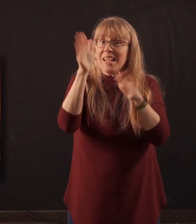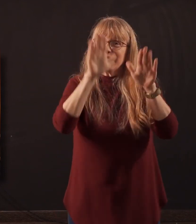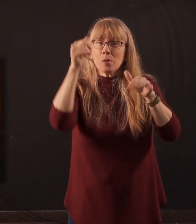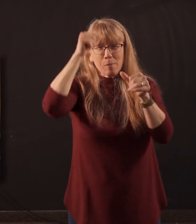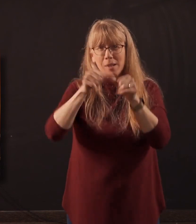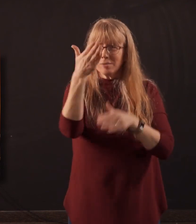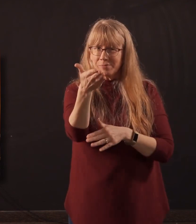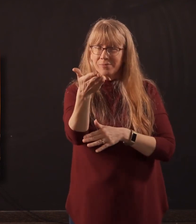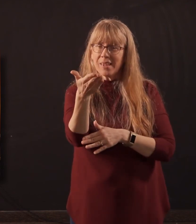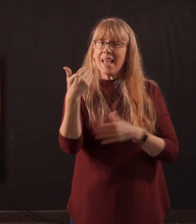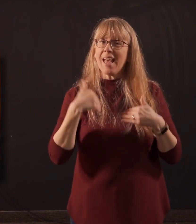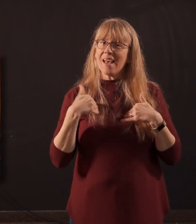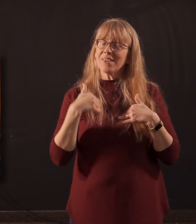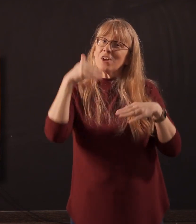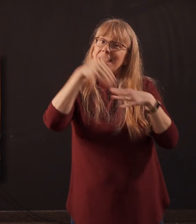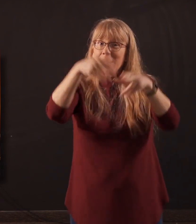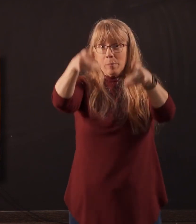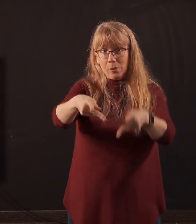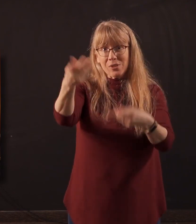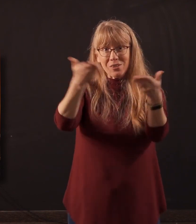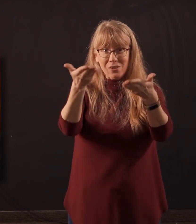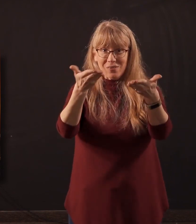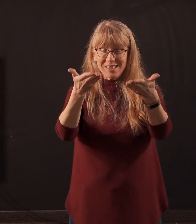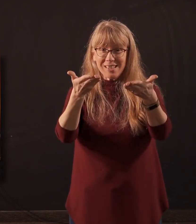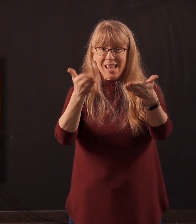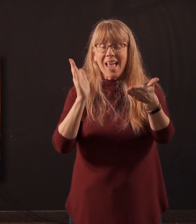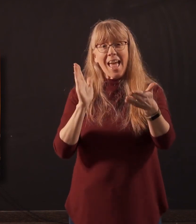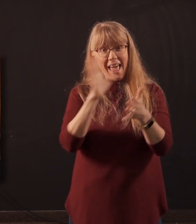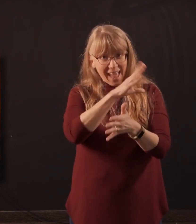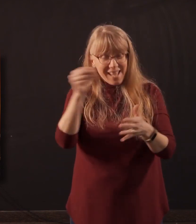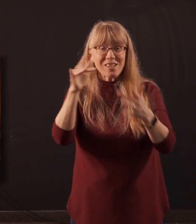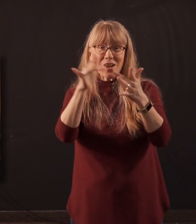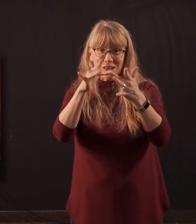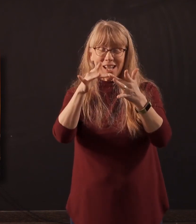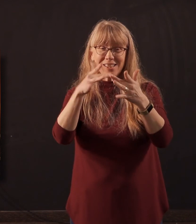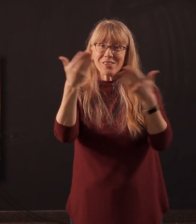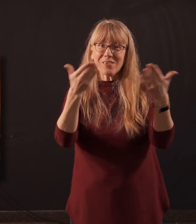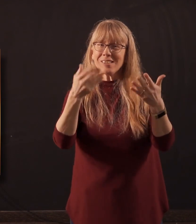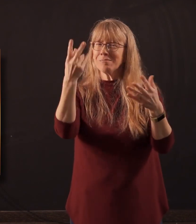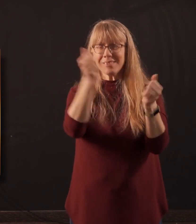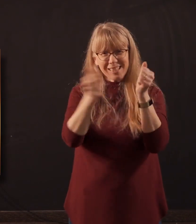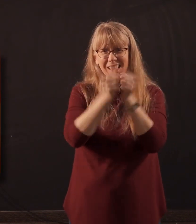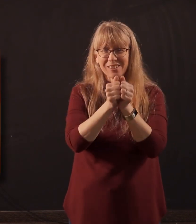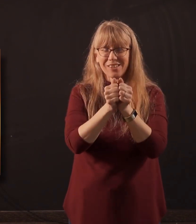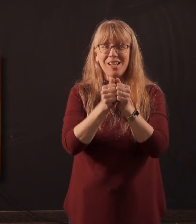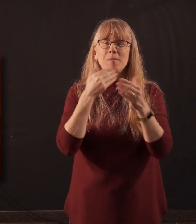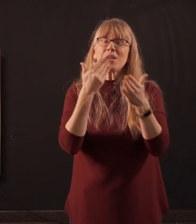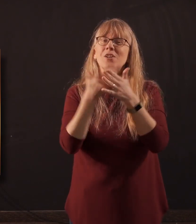you we'll be having our in-person service as well as our online service going on at the same time. It's going to be a good Sunday that we're